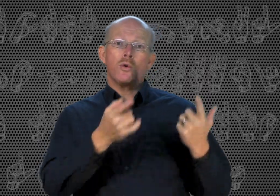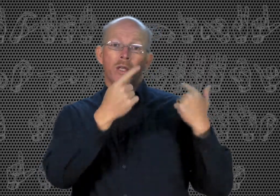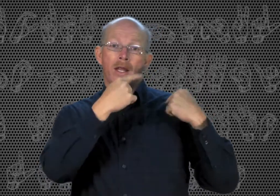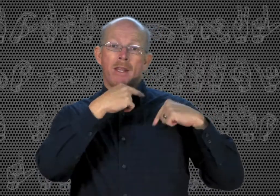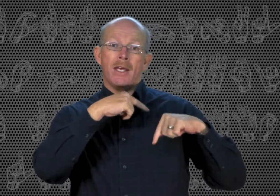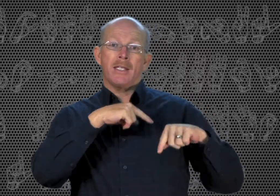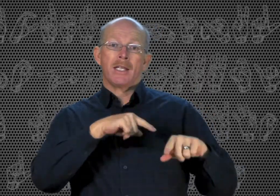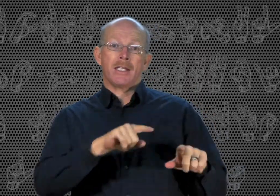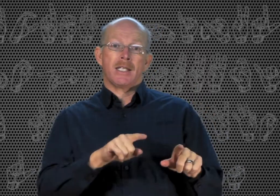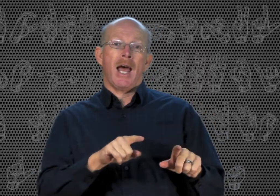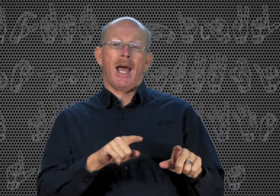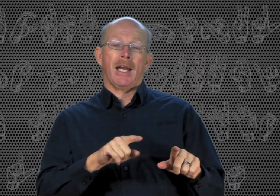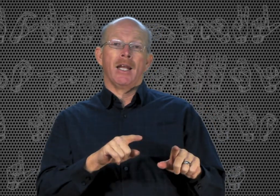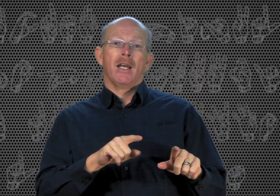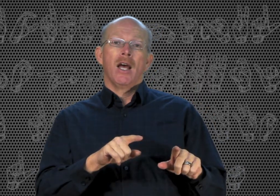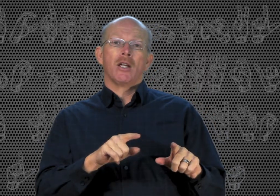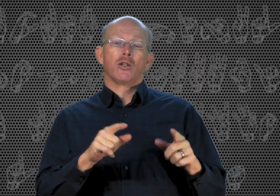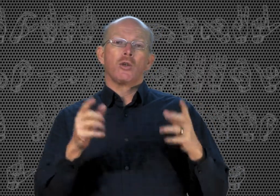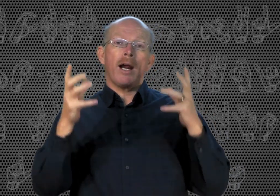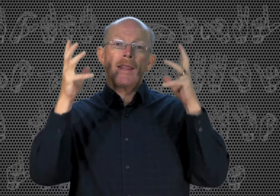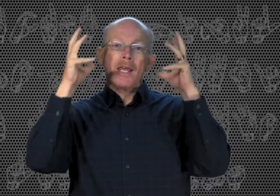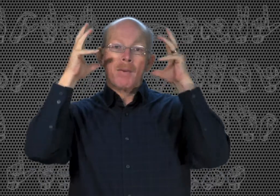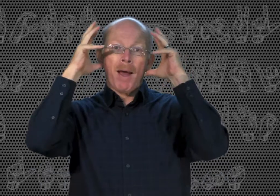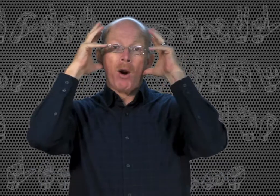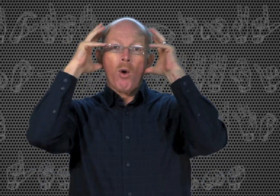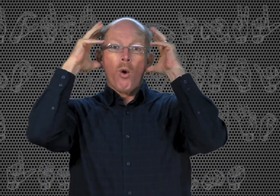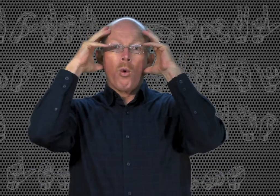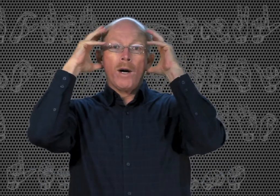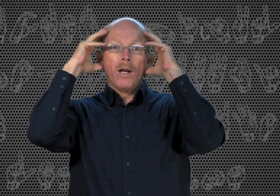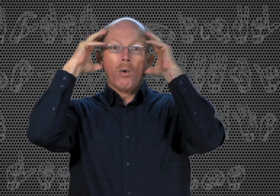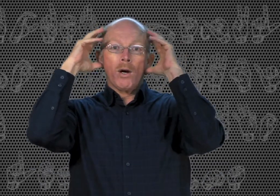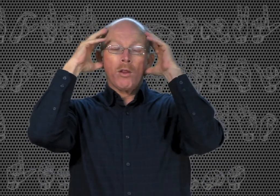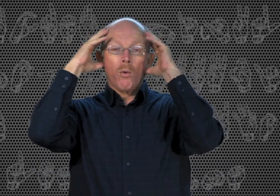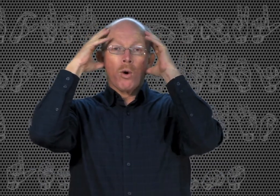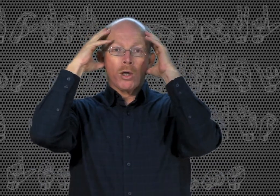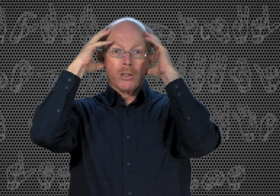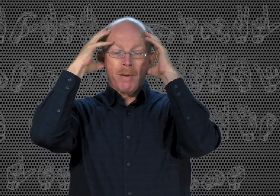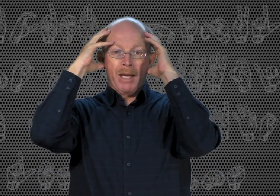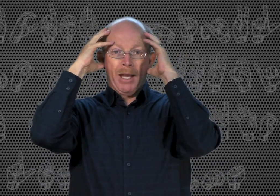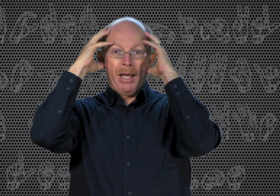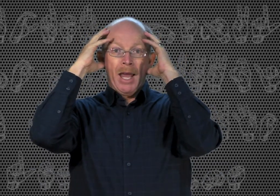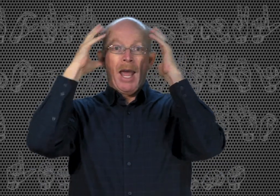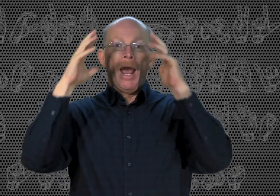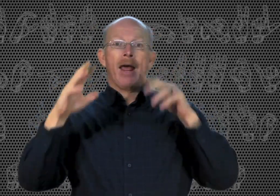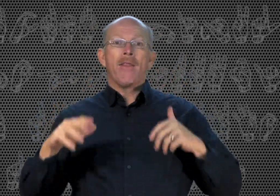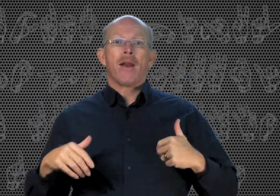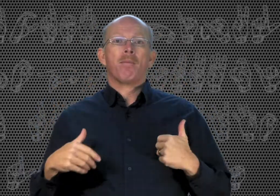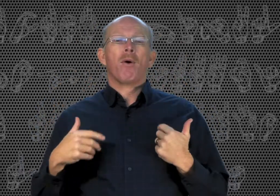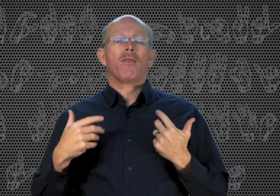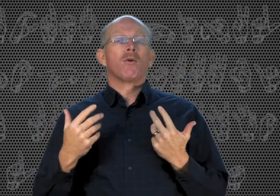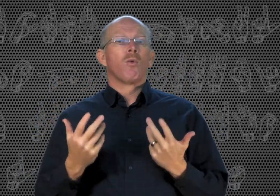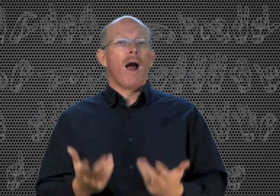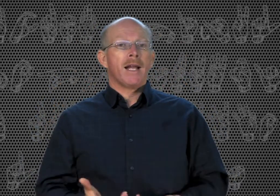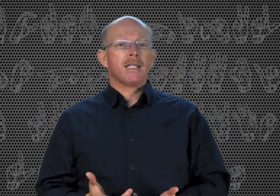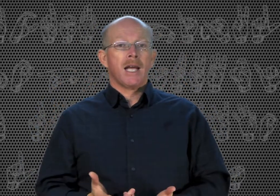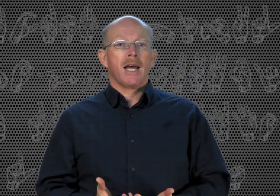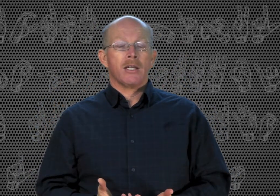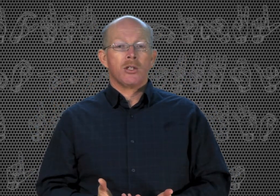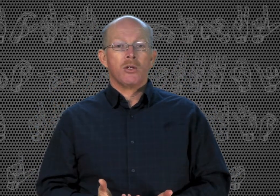this sign. So try to think about what are the words meaning and then put the right sign to